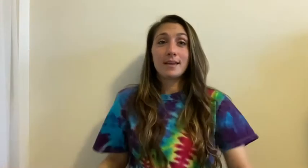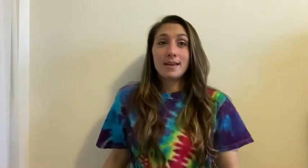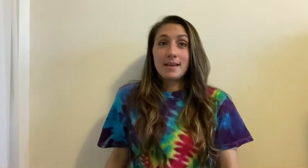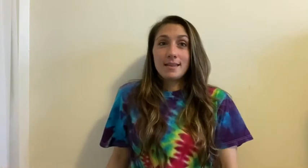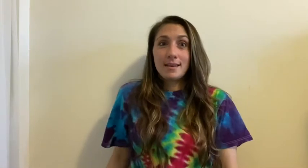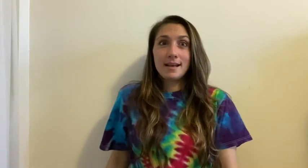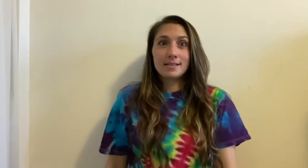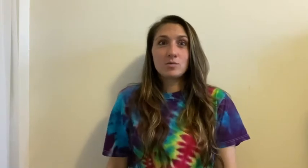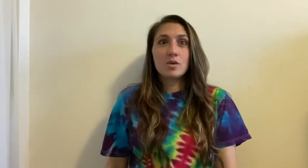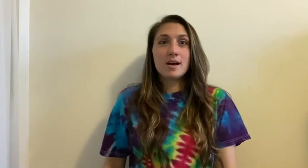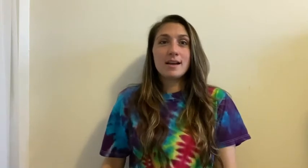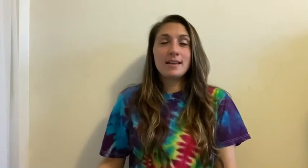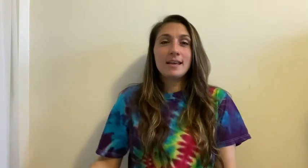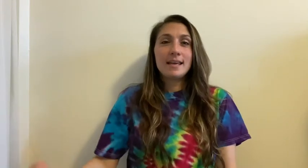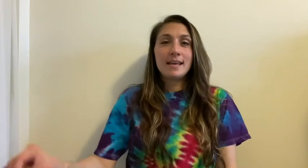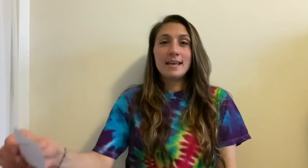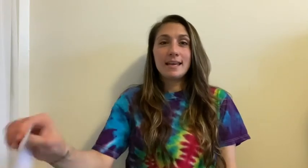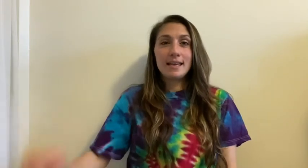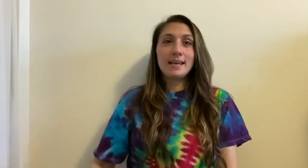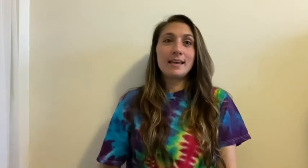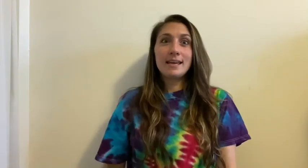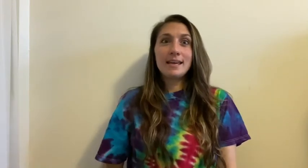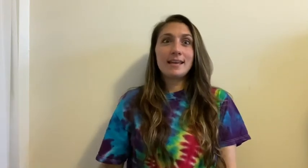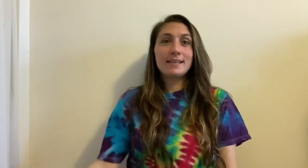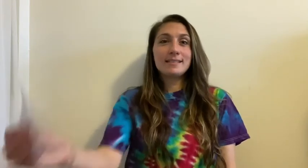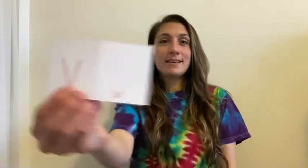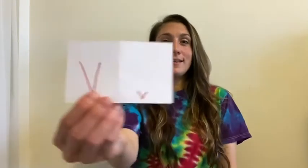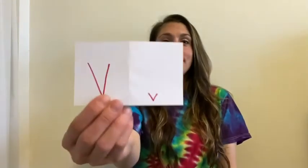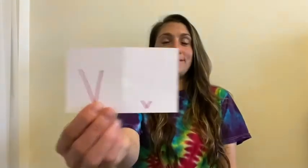The next one is V.